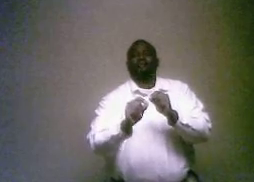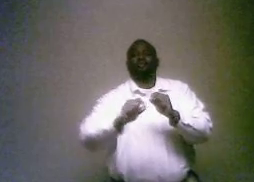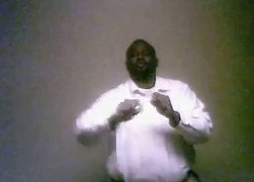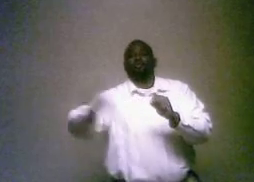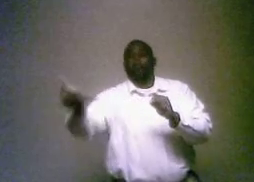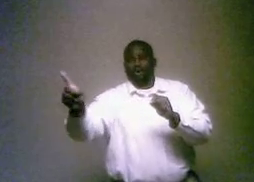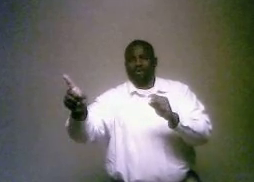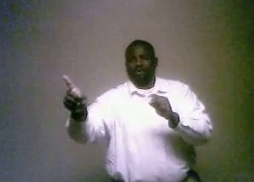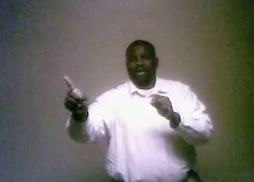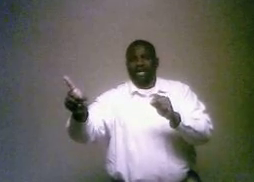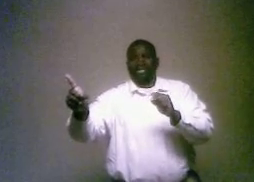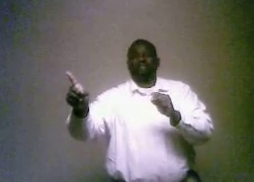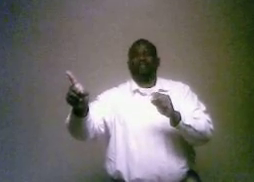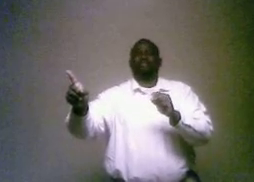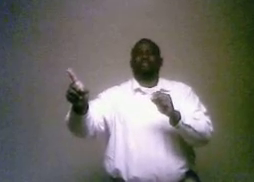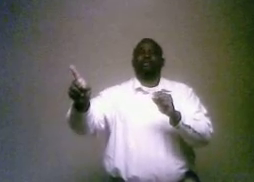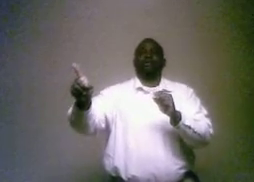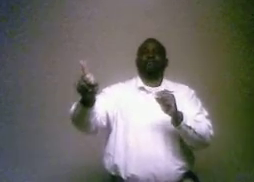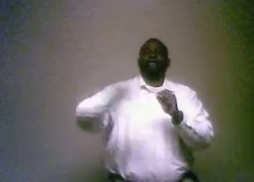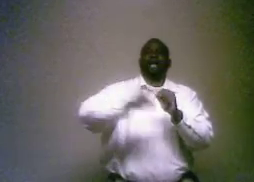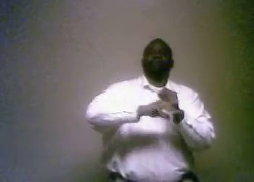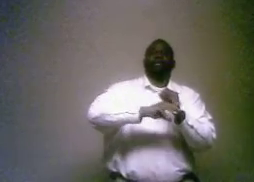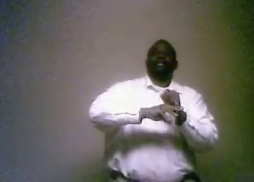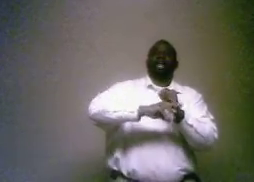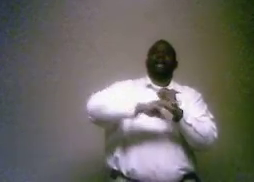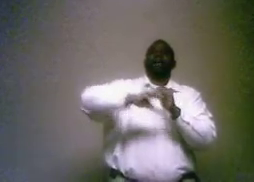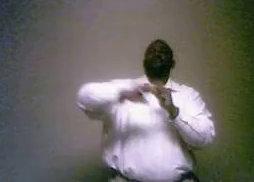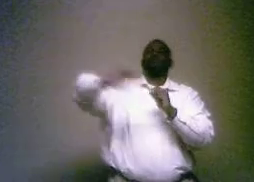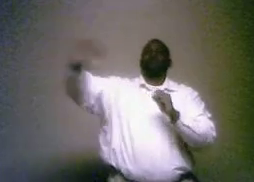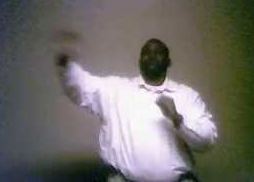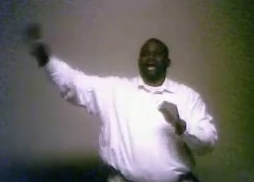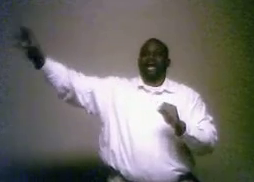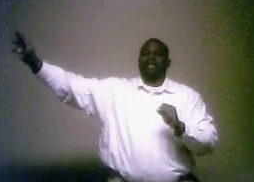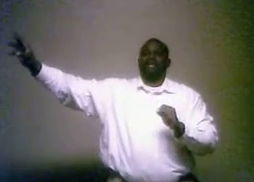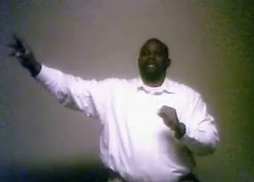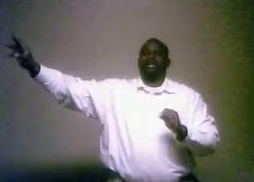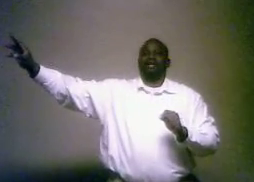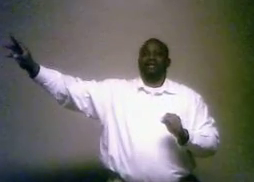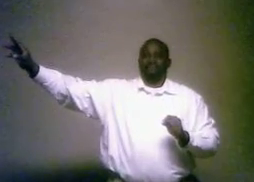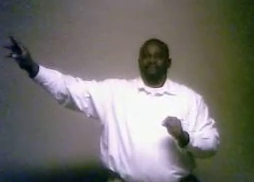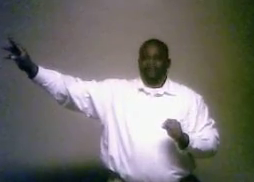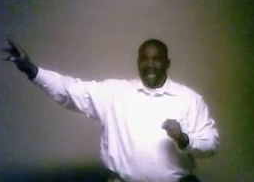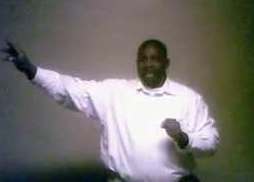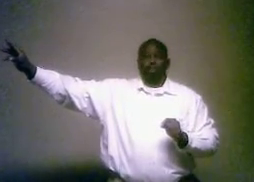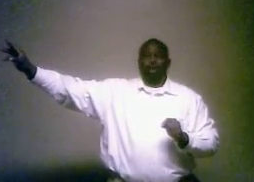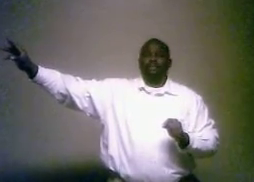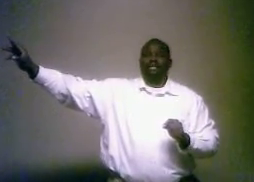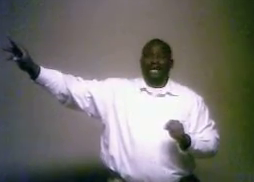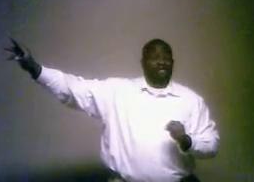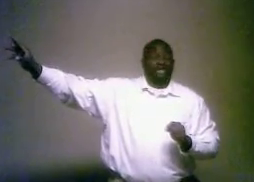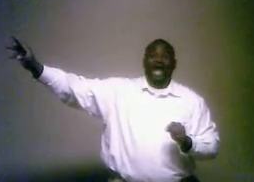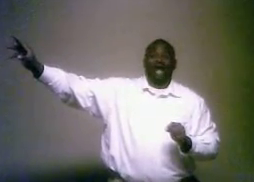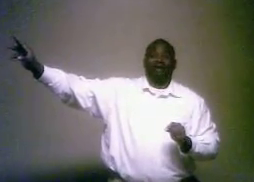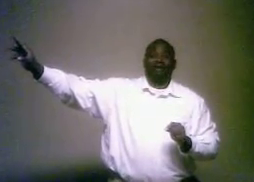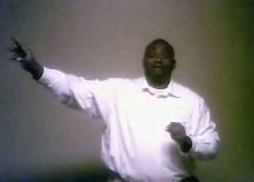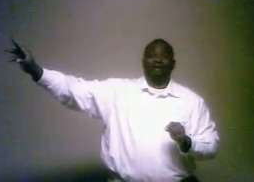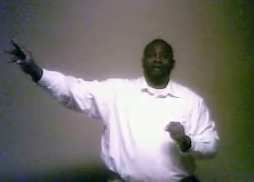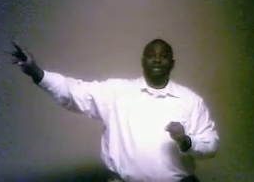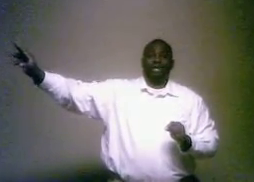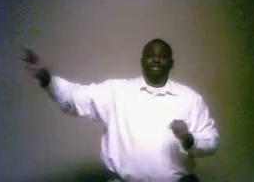to the world. And this message is going to be out to every man and woman and child. So,